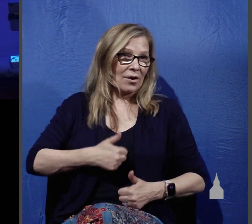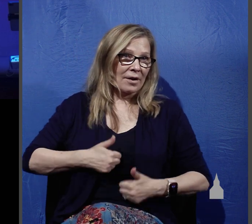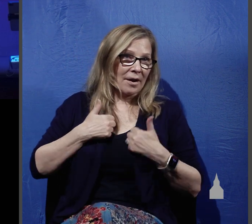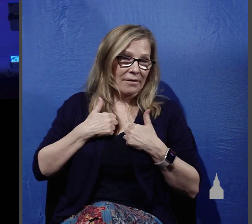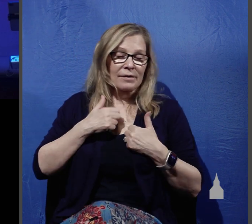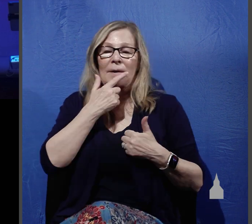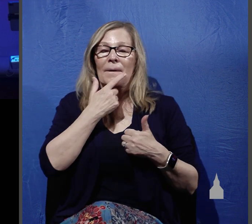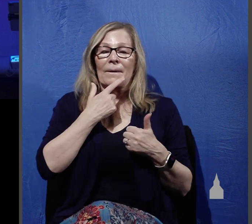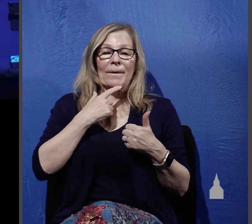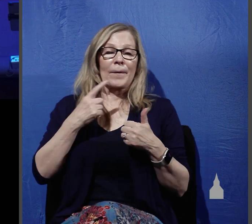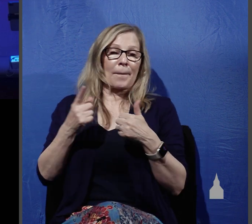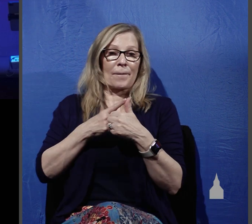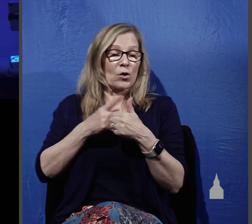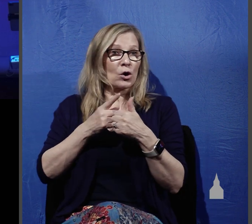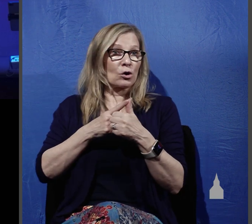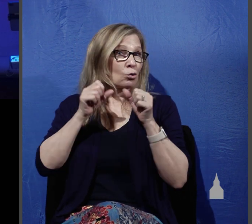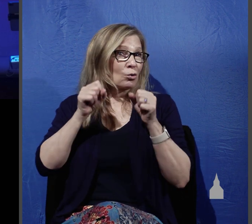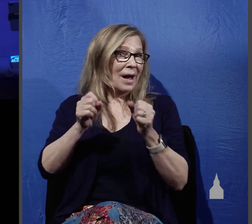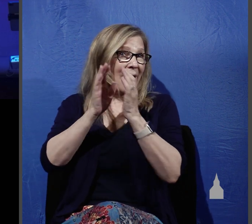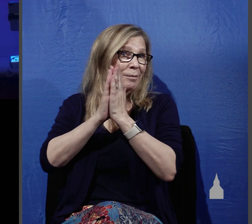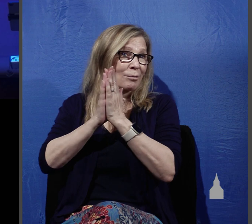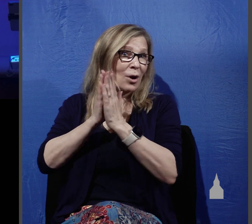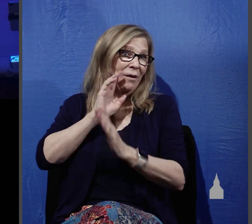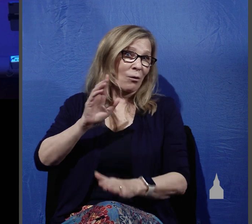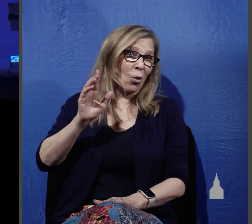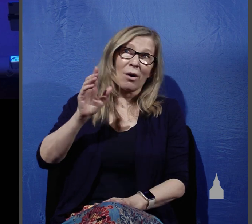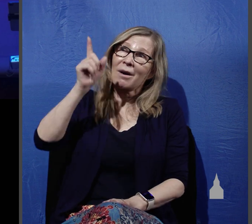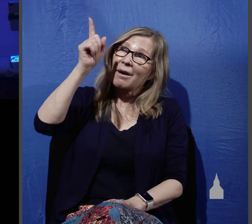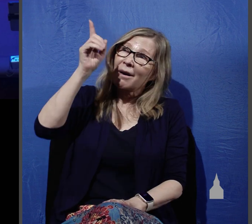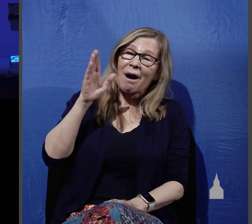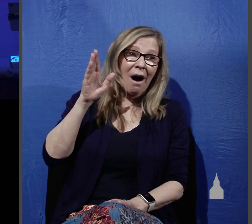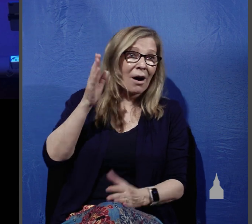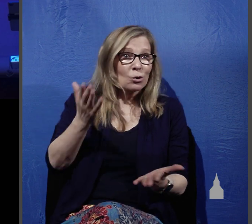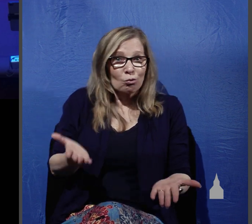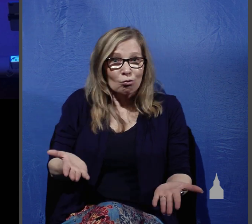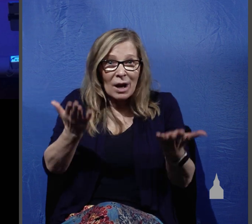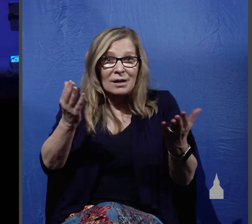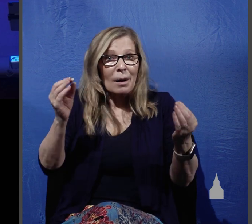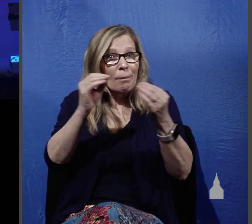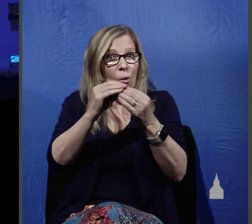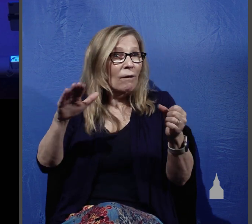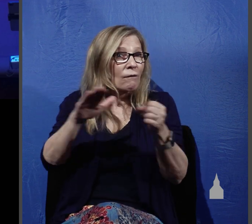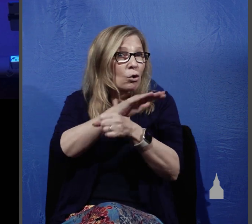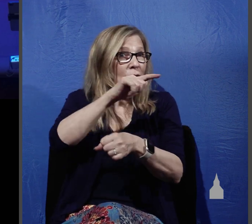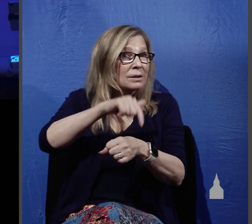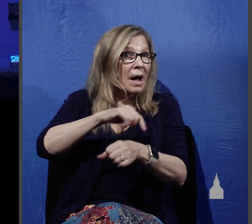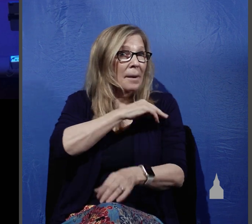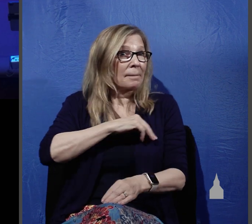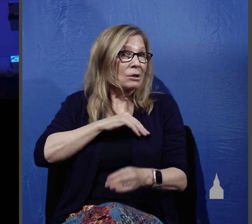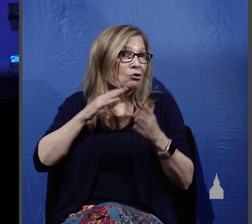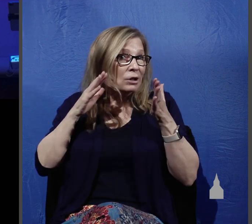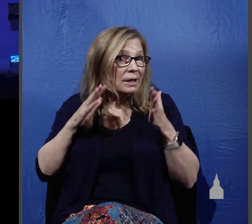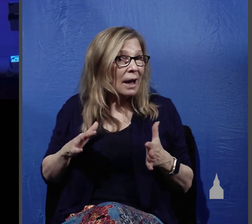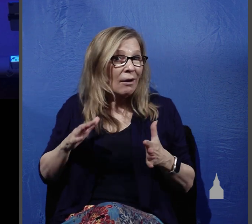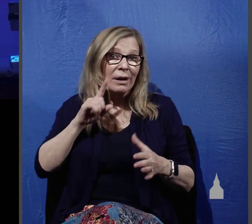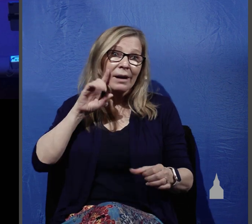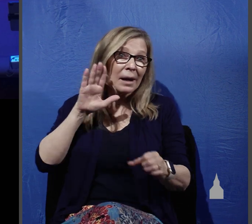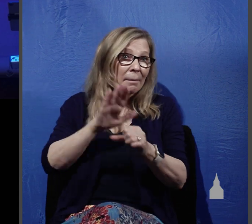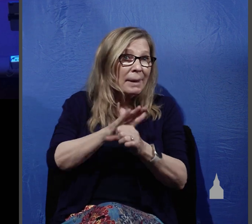one way is to pray for the Lord to raise up more full time missionaries who will commit themselves to